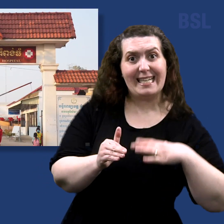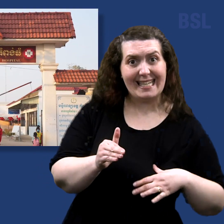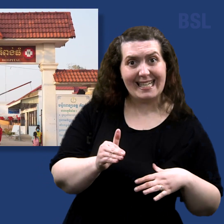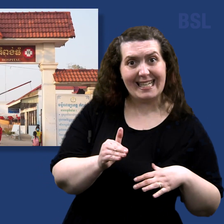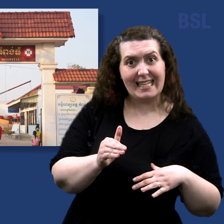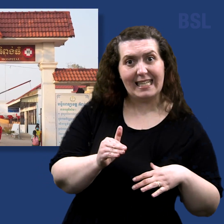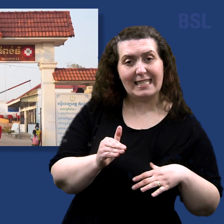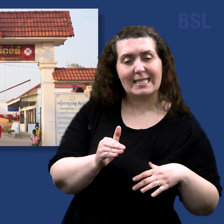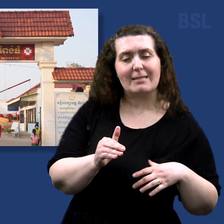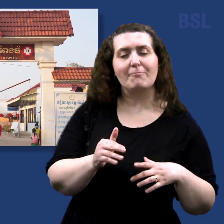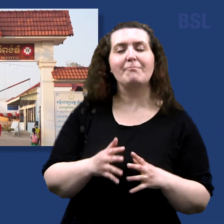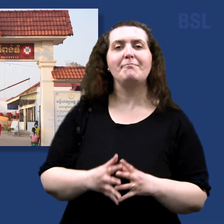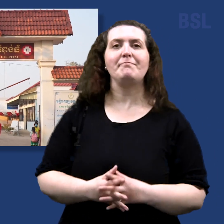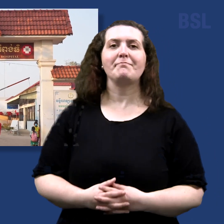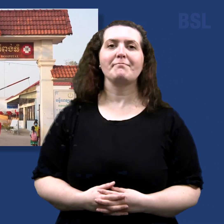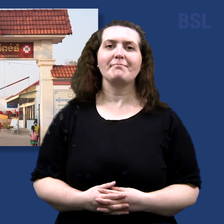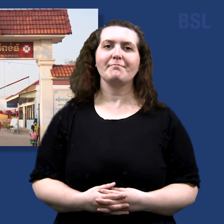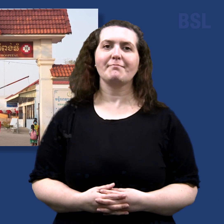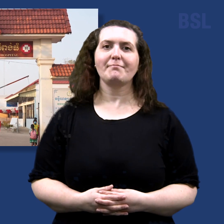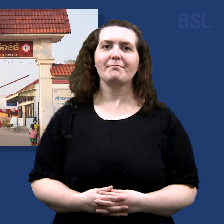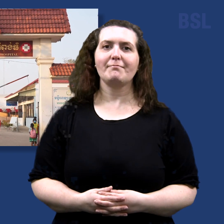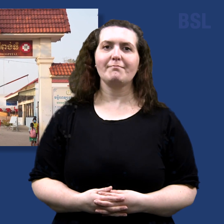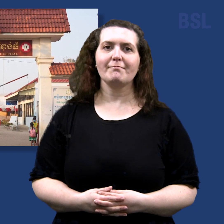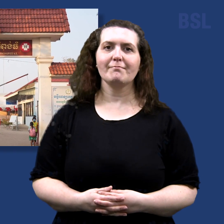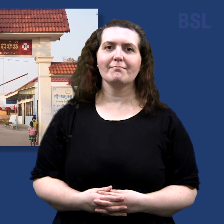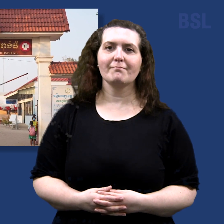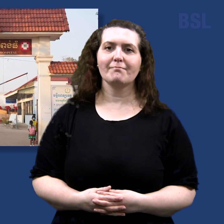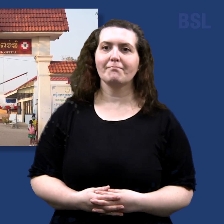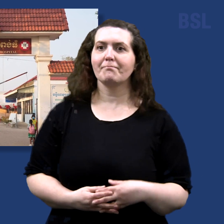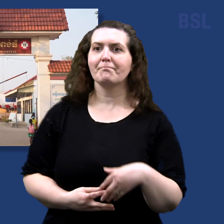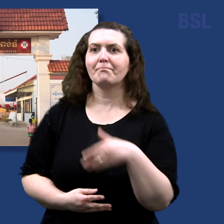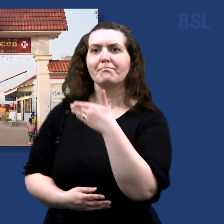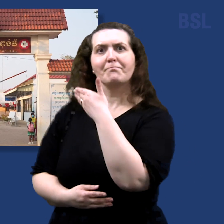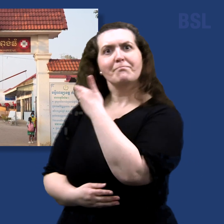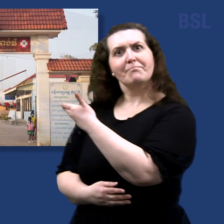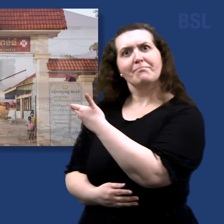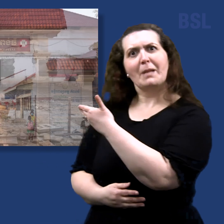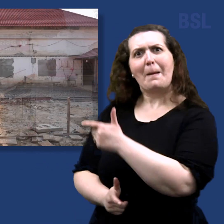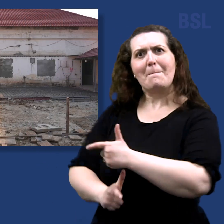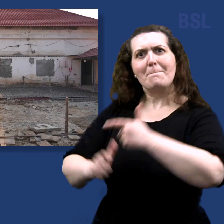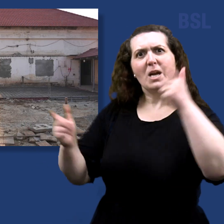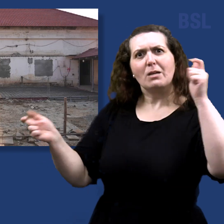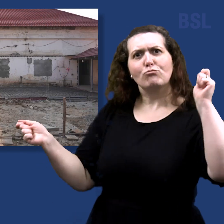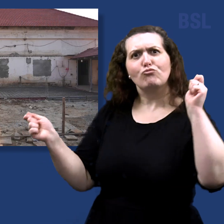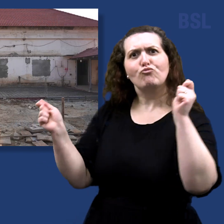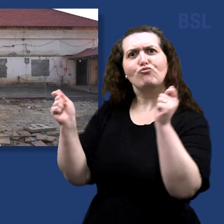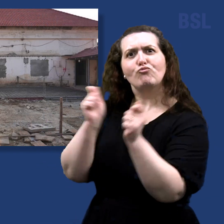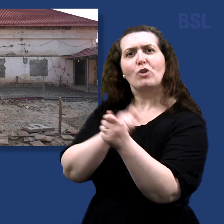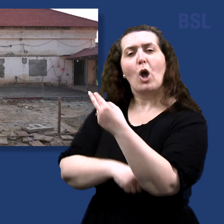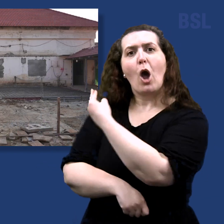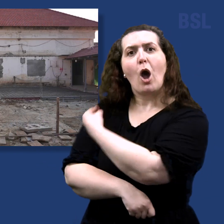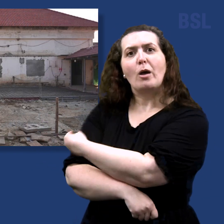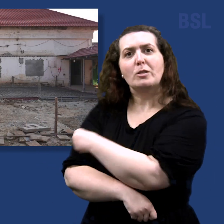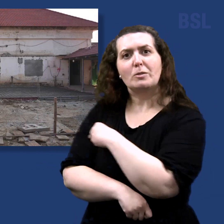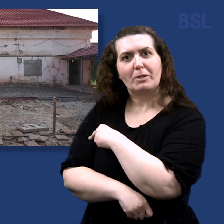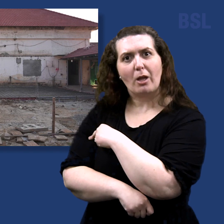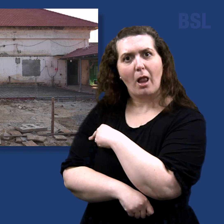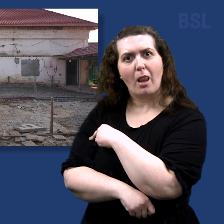A major renovation is underway for a hospital in Cambodia. The Kampangtom Provincial Hospital will see the